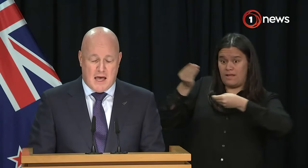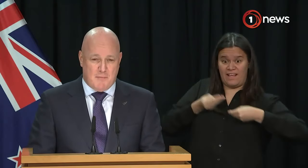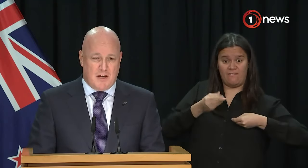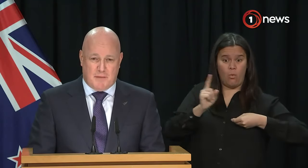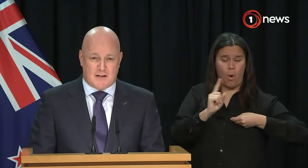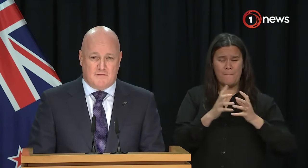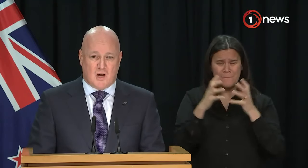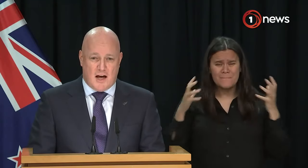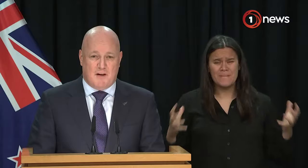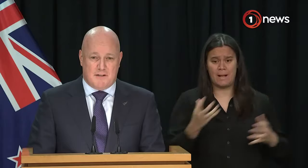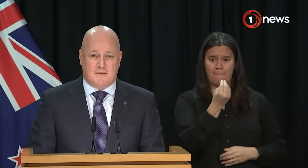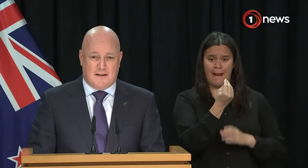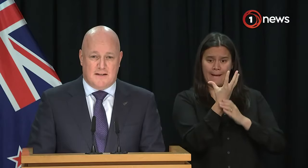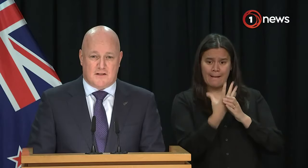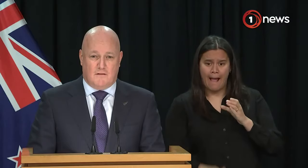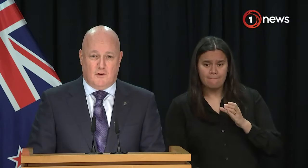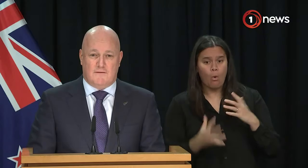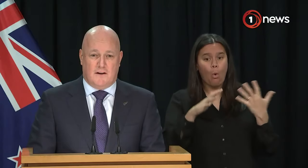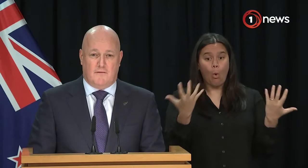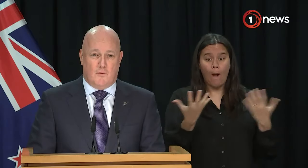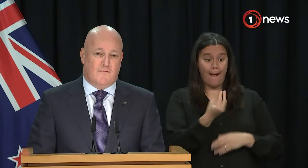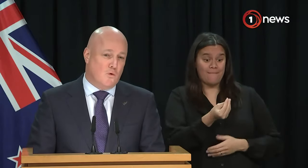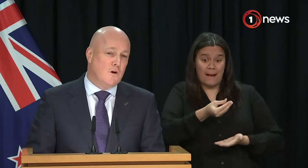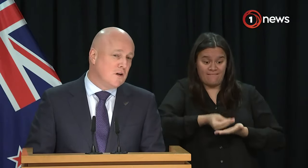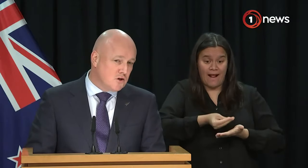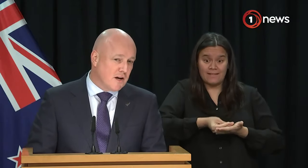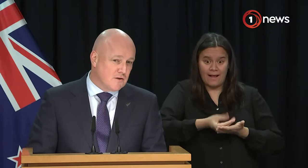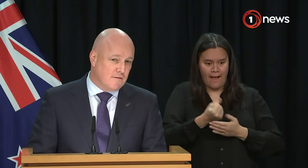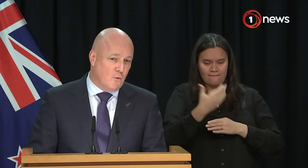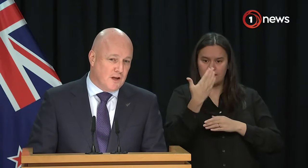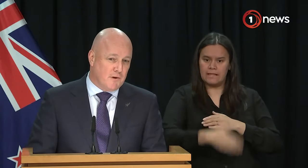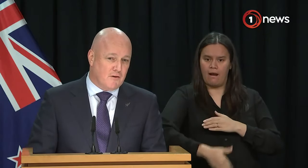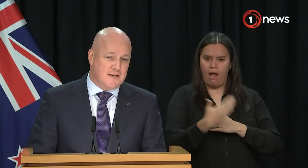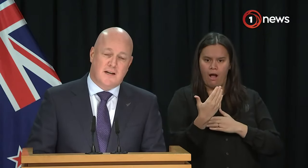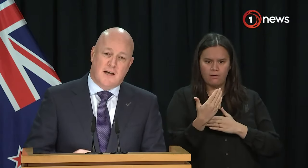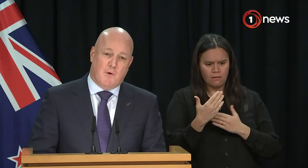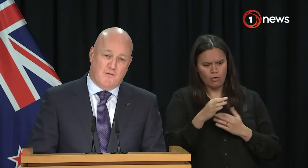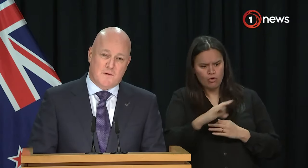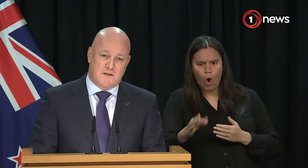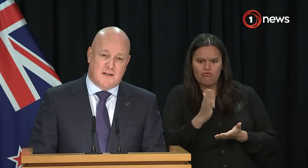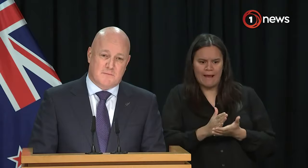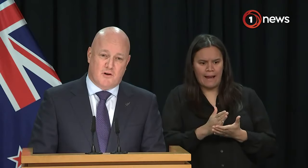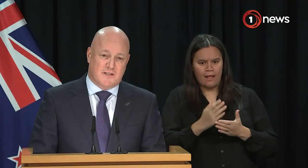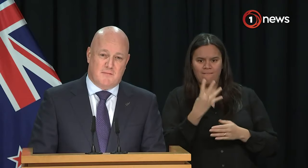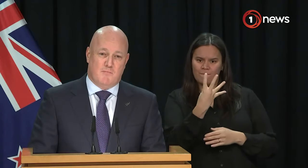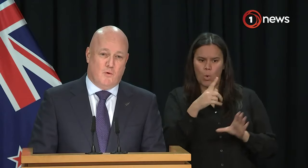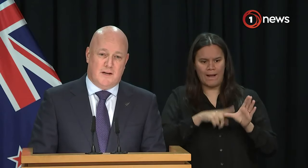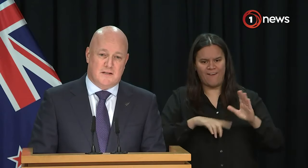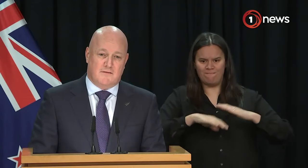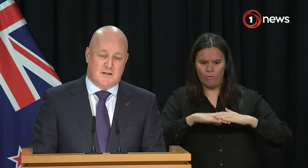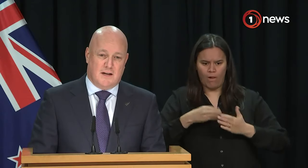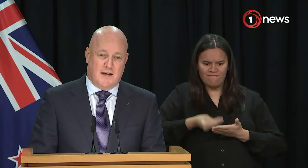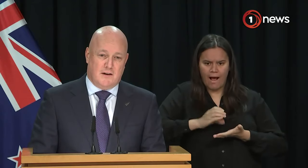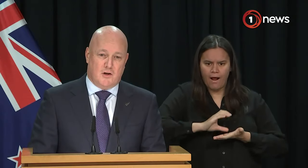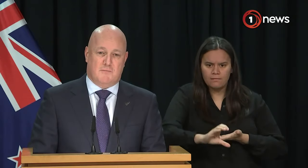a habit and pattern of time-limited funding that's not fully funded for the full duration of the four-year period. And what we've also seen is projects that have been